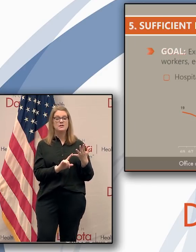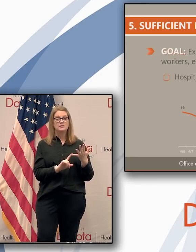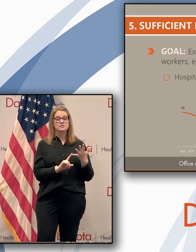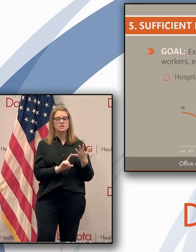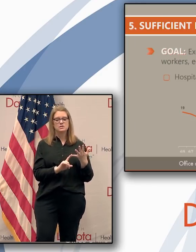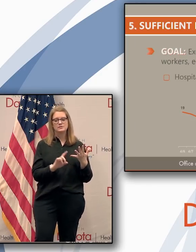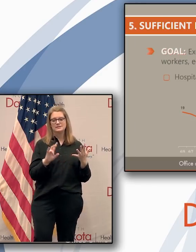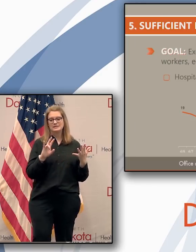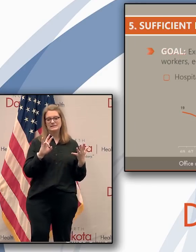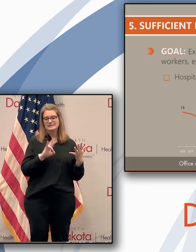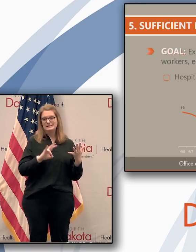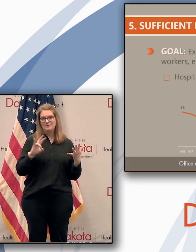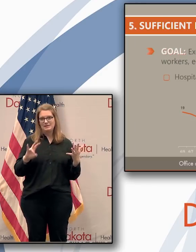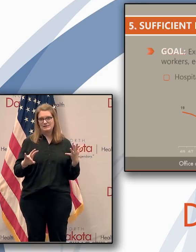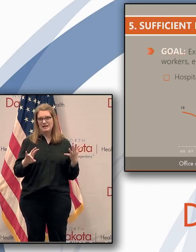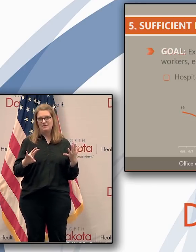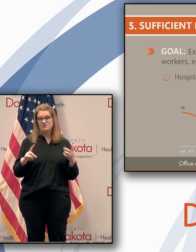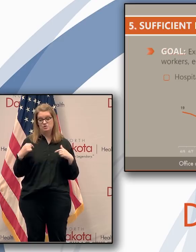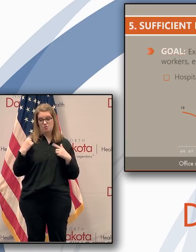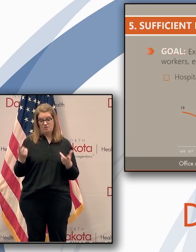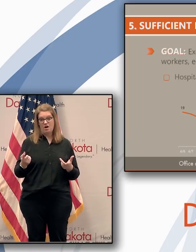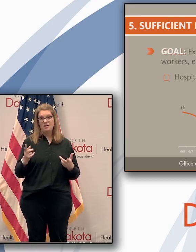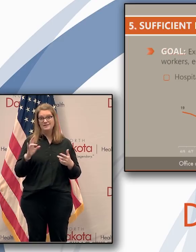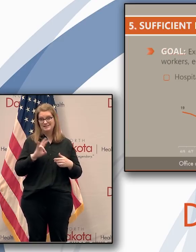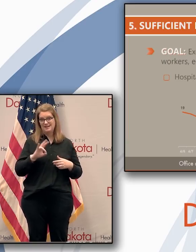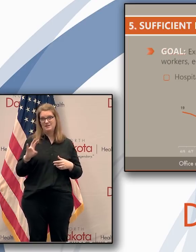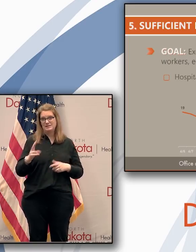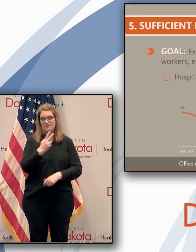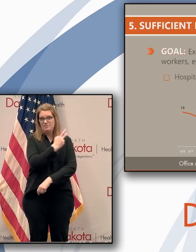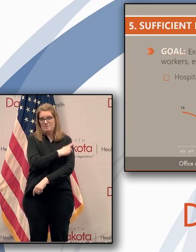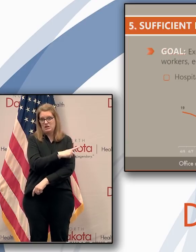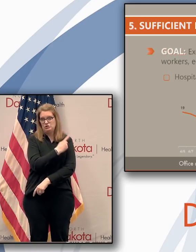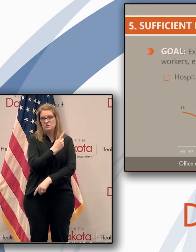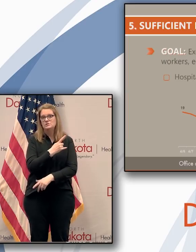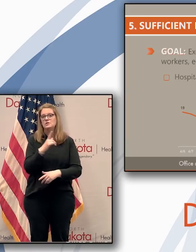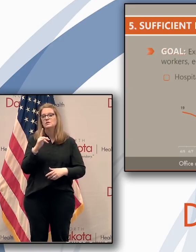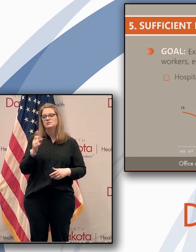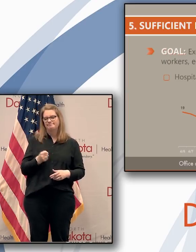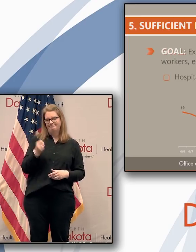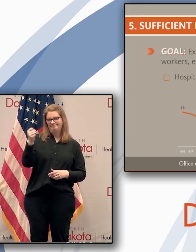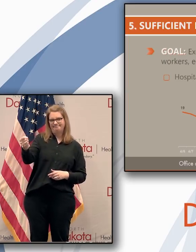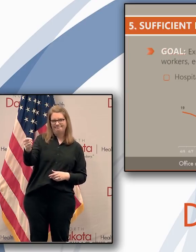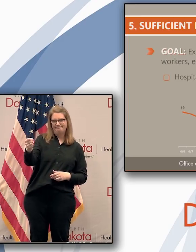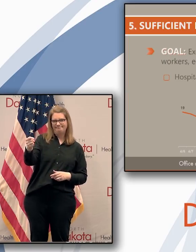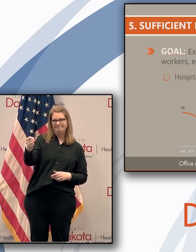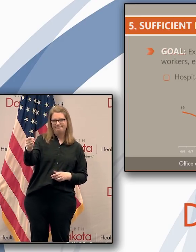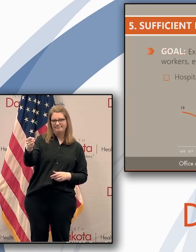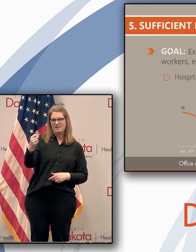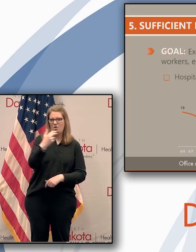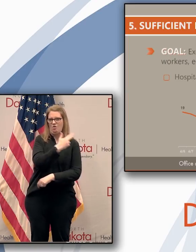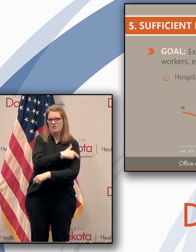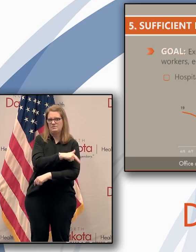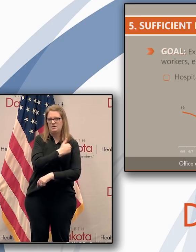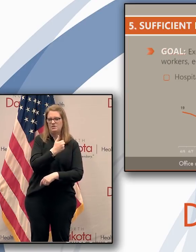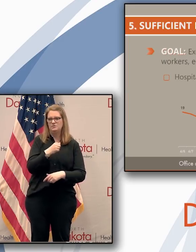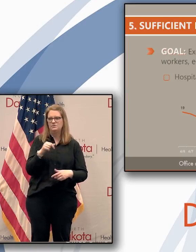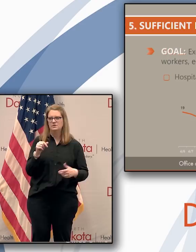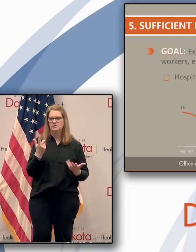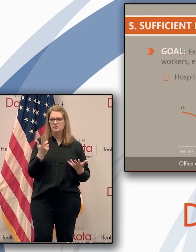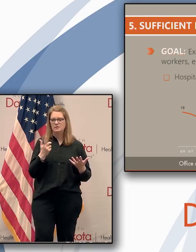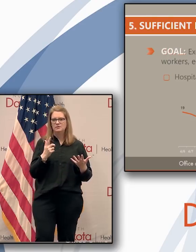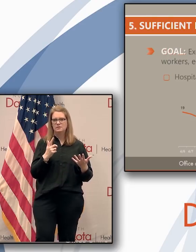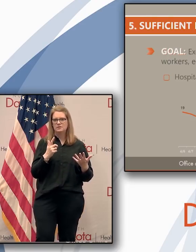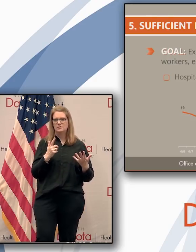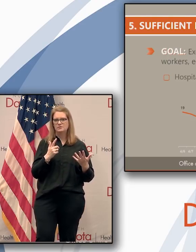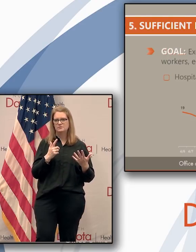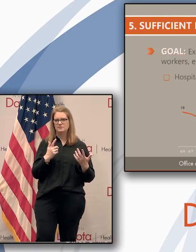77 patients so far in North Dakota have been hospitalized because of COVID. And that's just about